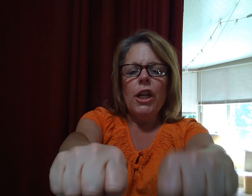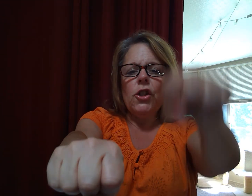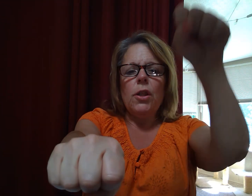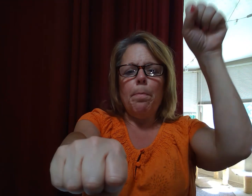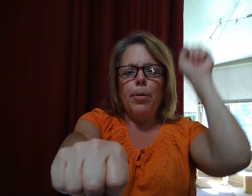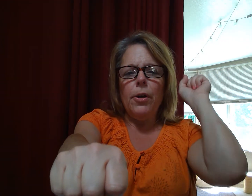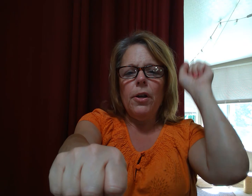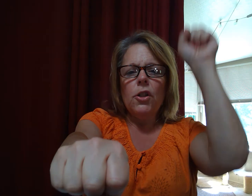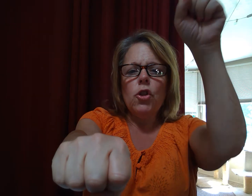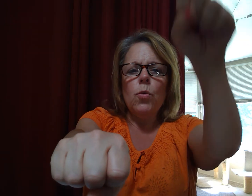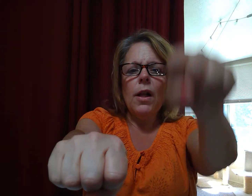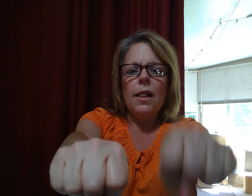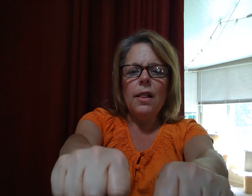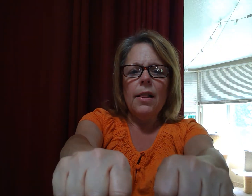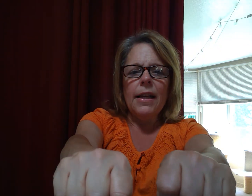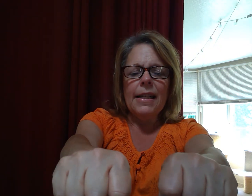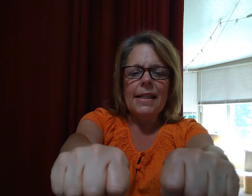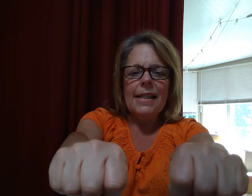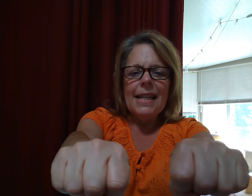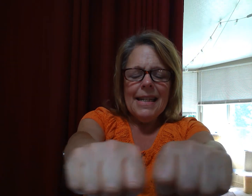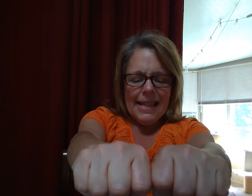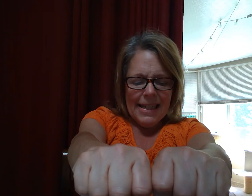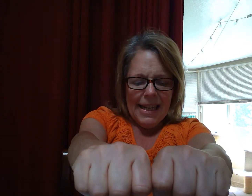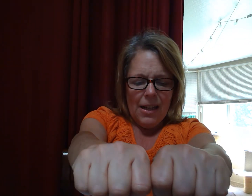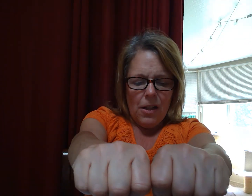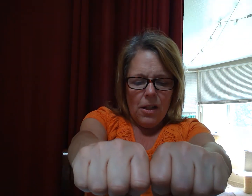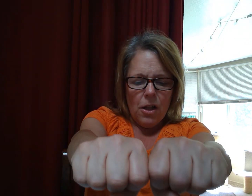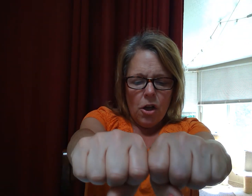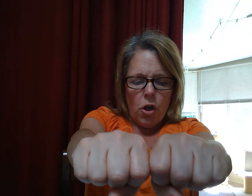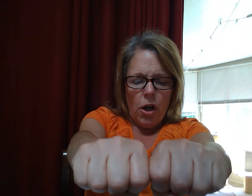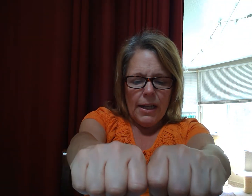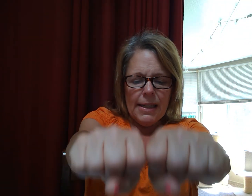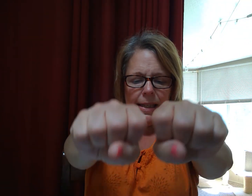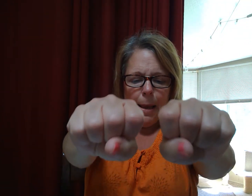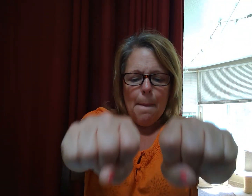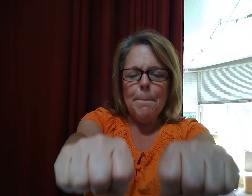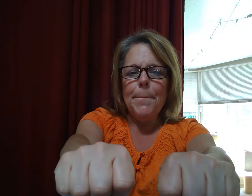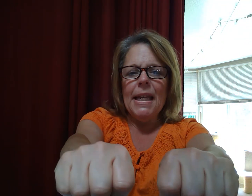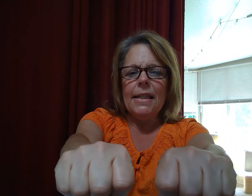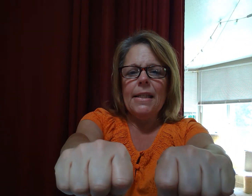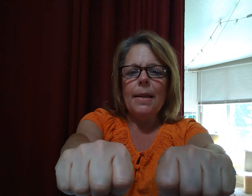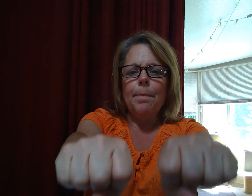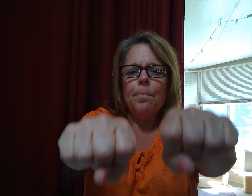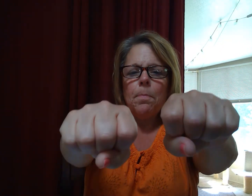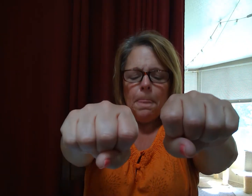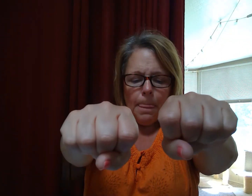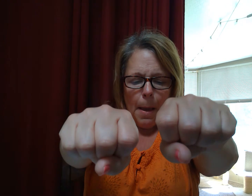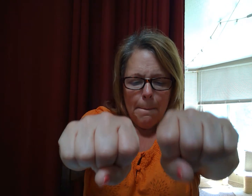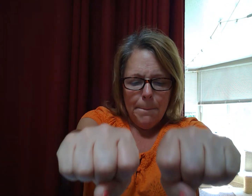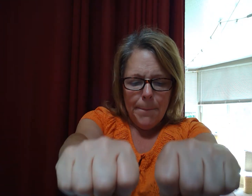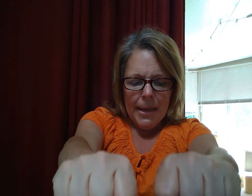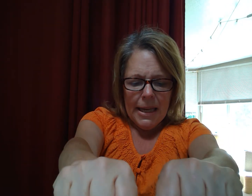Change the p to l and it's deal. Good. Good. Good. Good